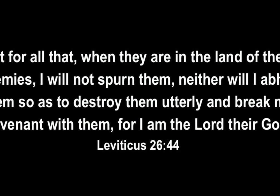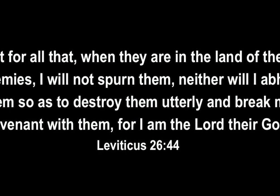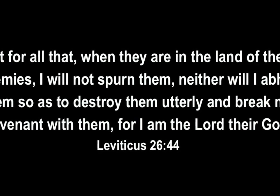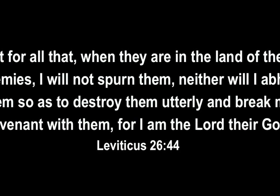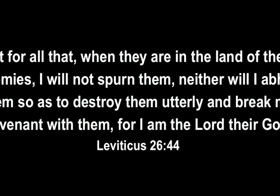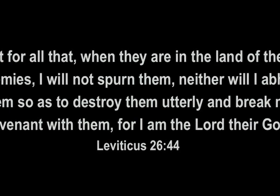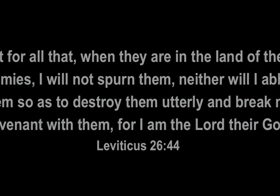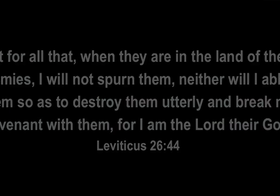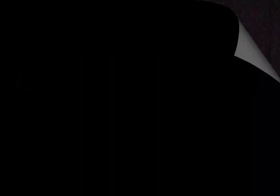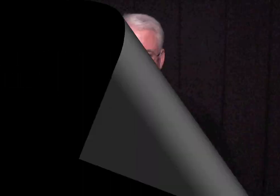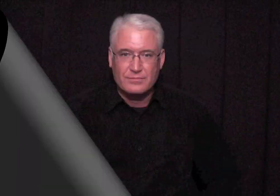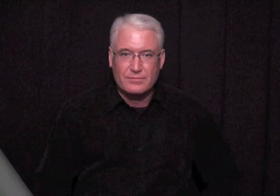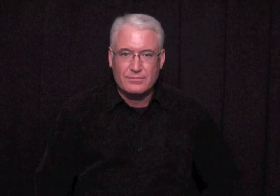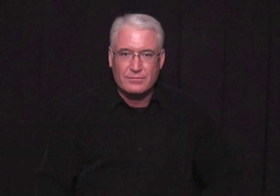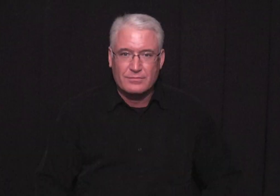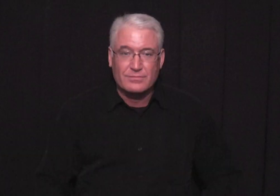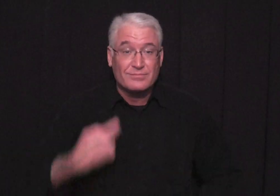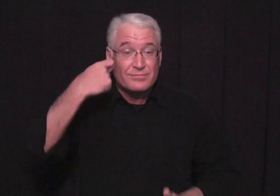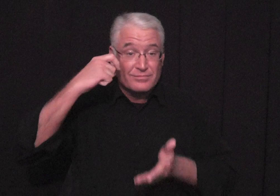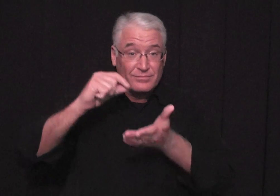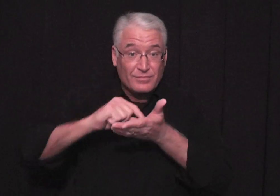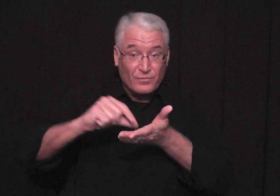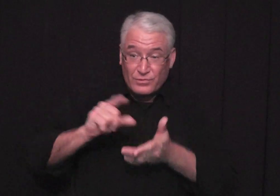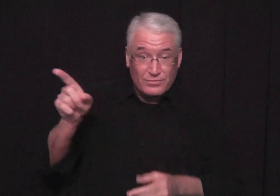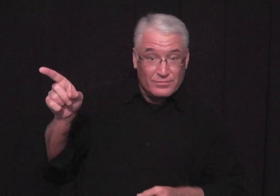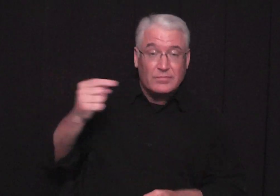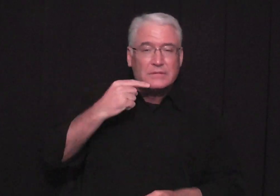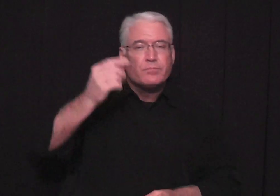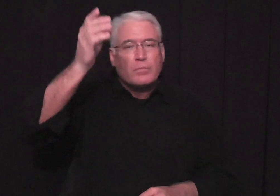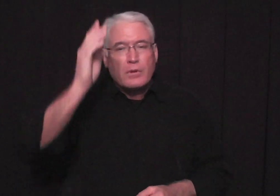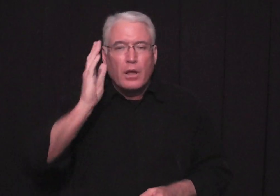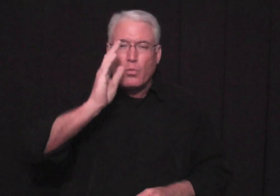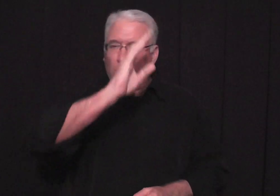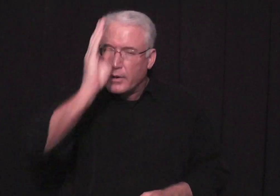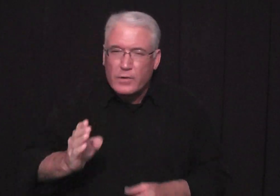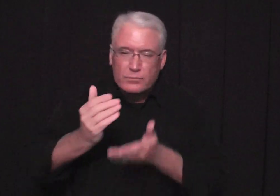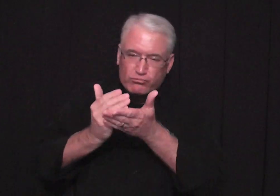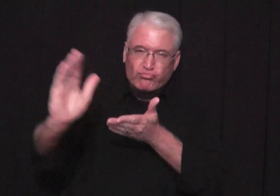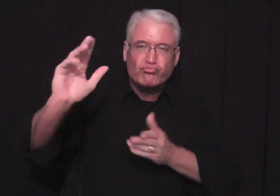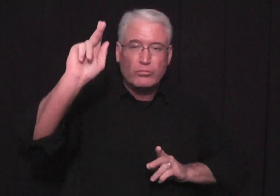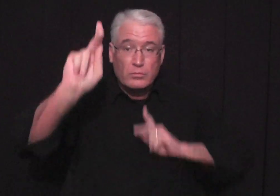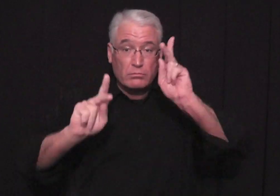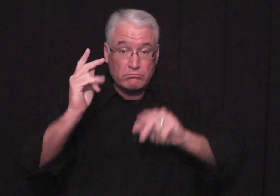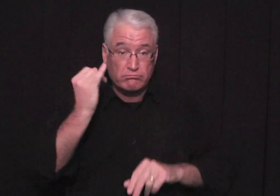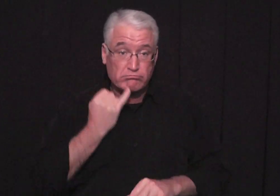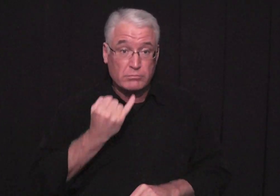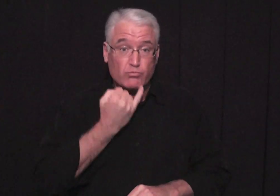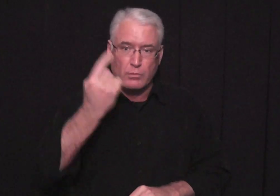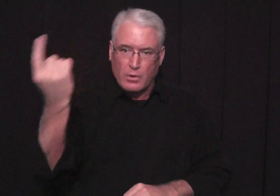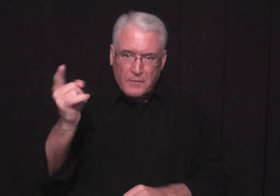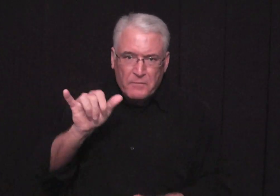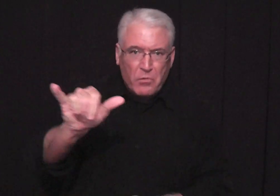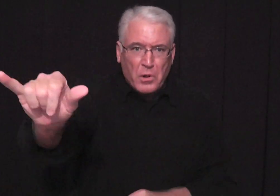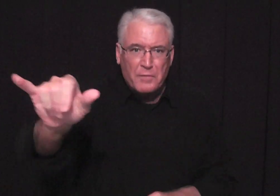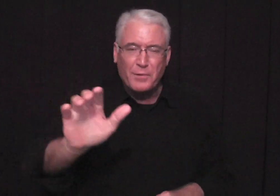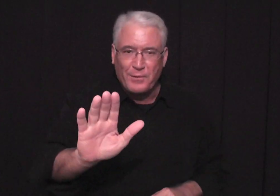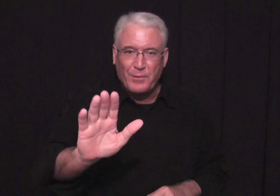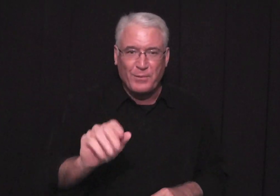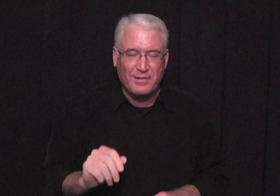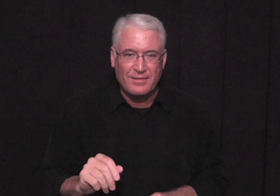with them for i am the lord their god you know that verse we learn that god will never ultimately reject the people of